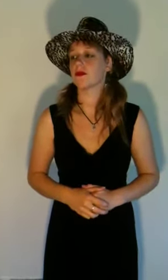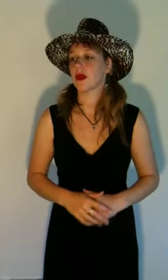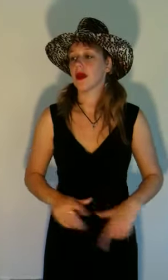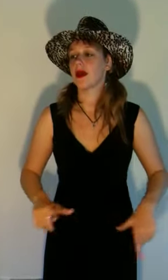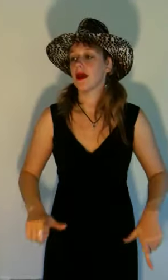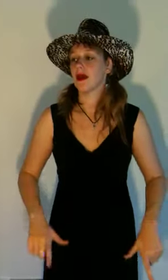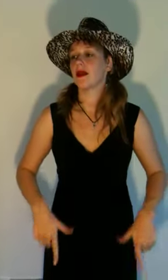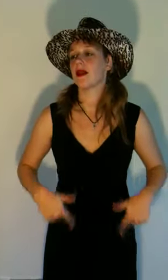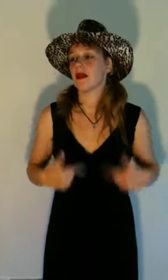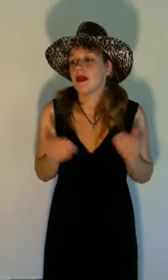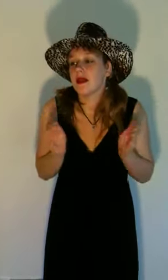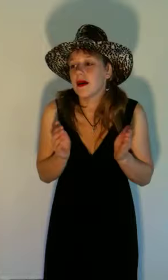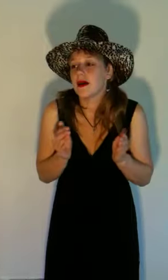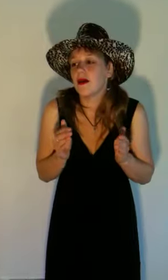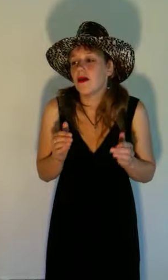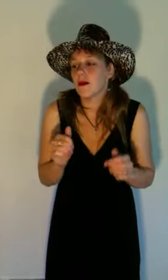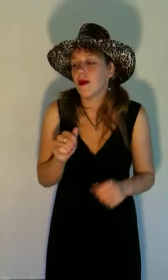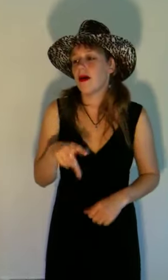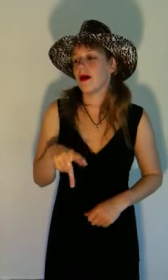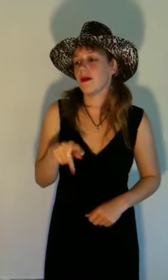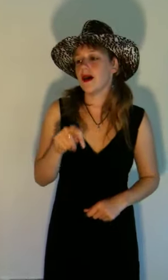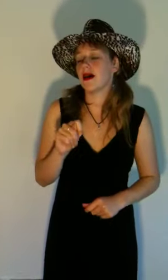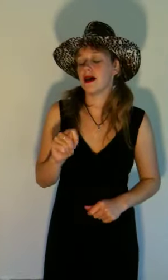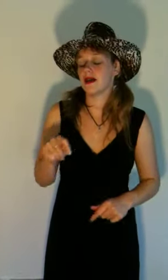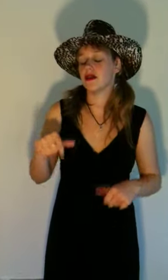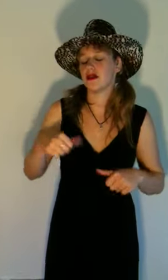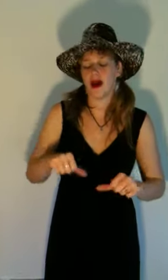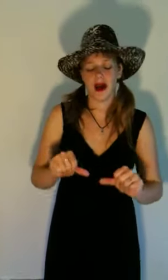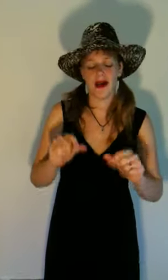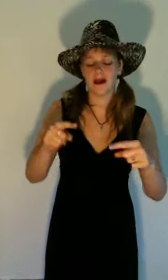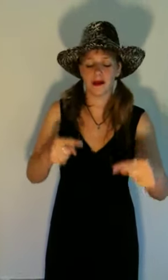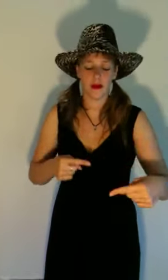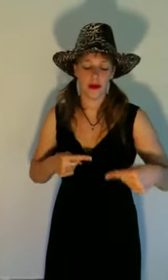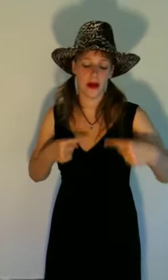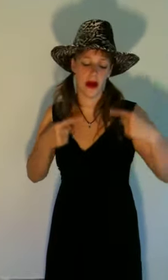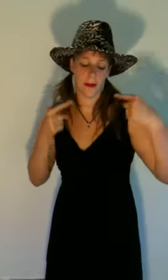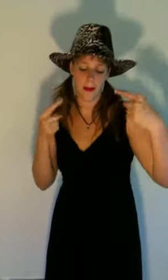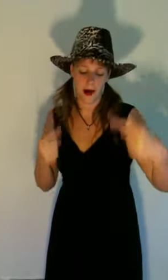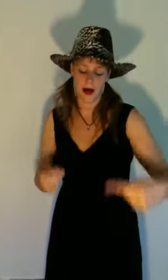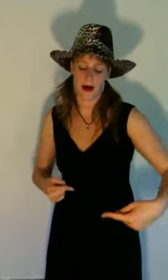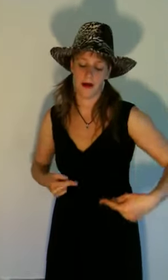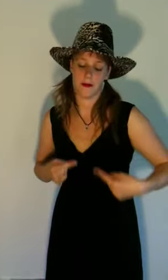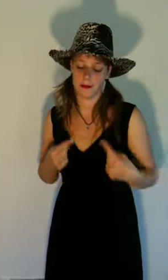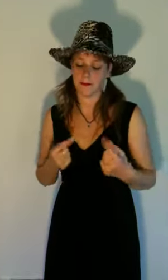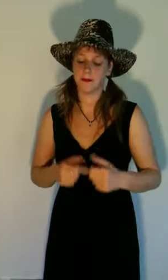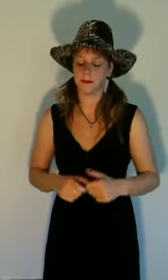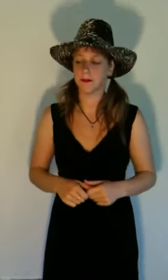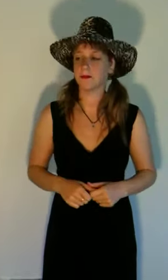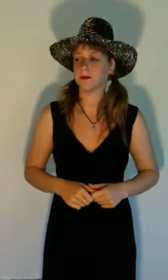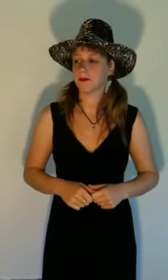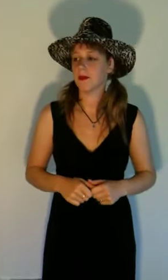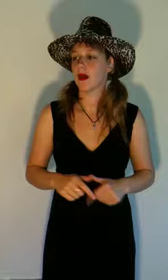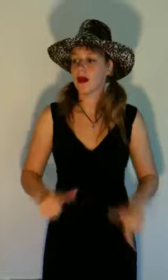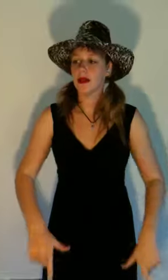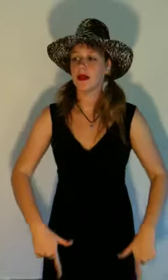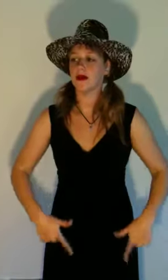In little apartments just trying to get back Living